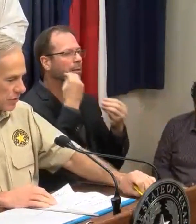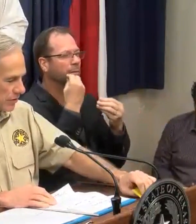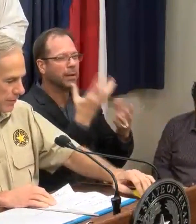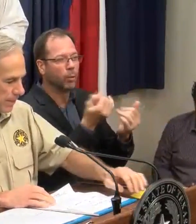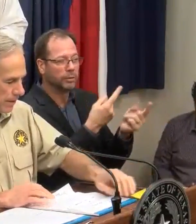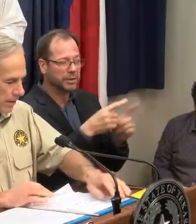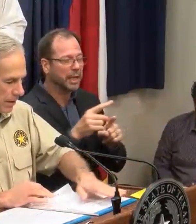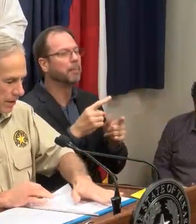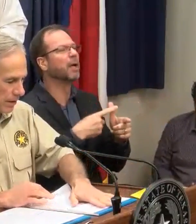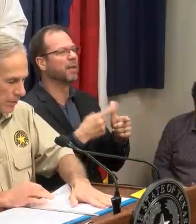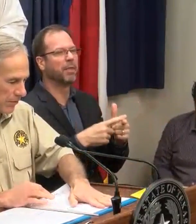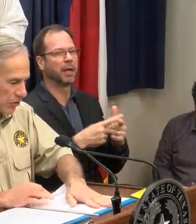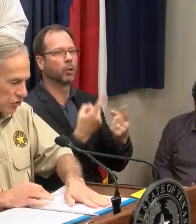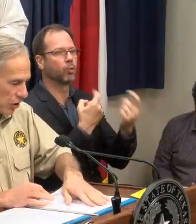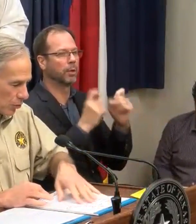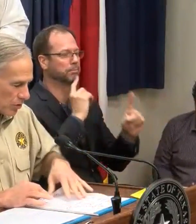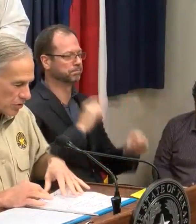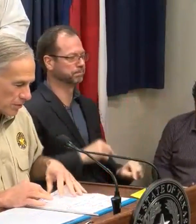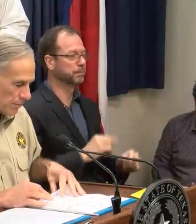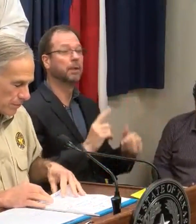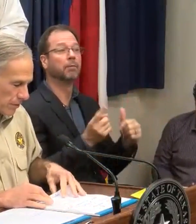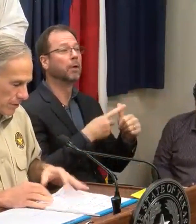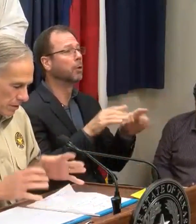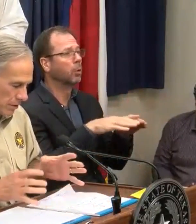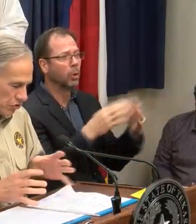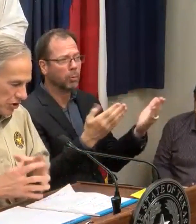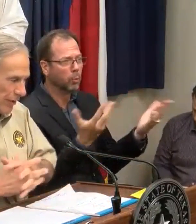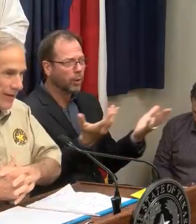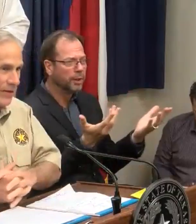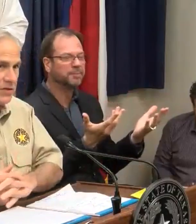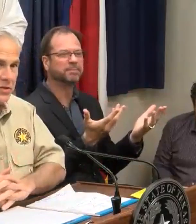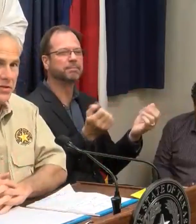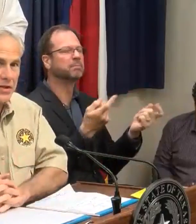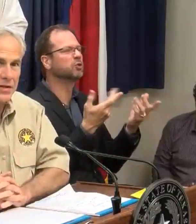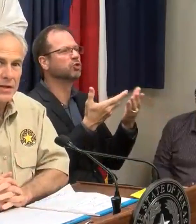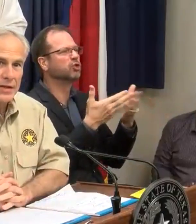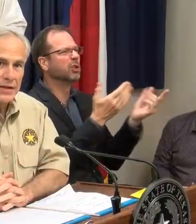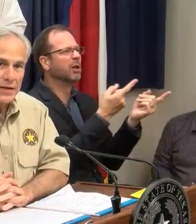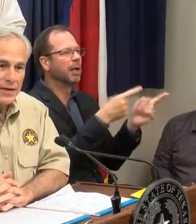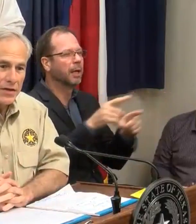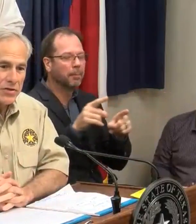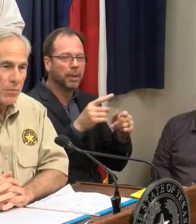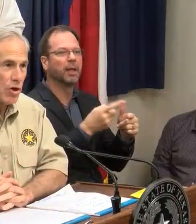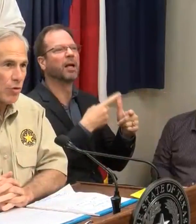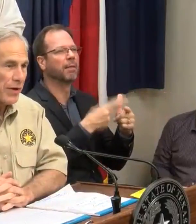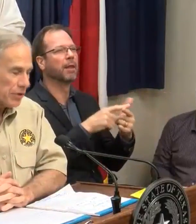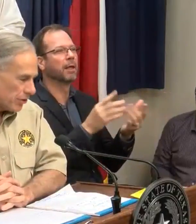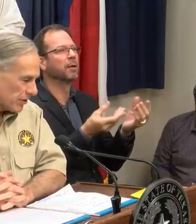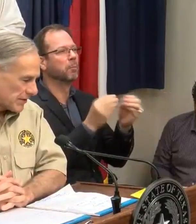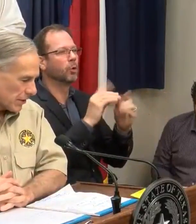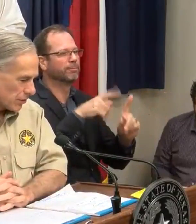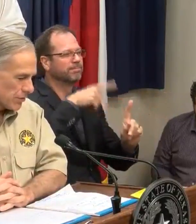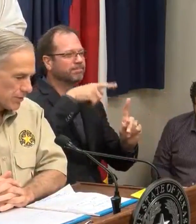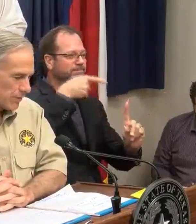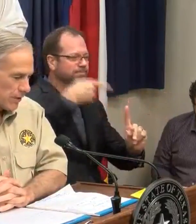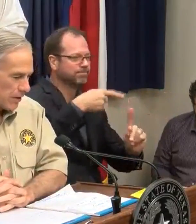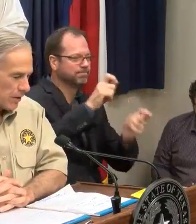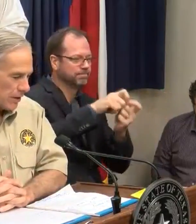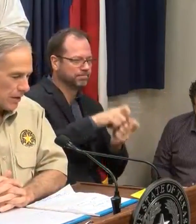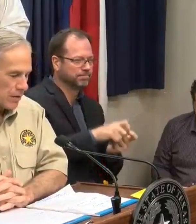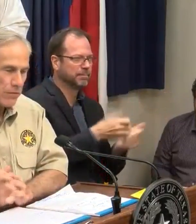questions. Let me first start with some generalities and then get down to some more granular details.